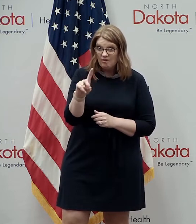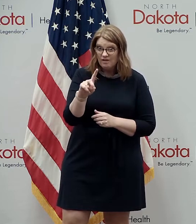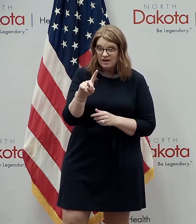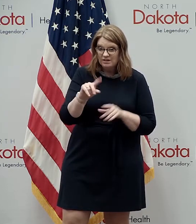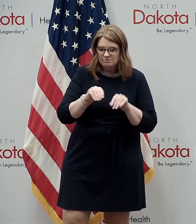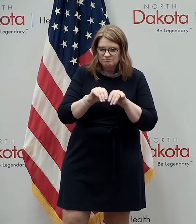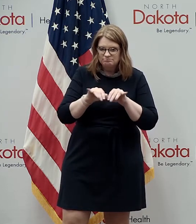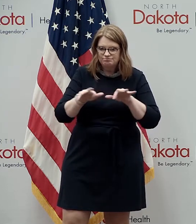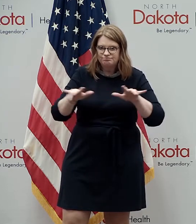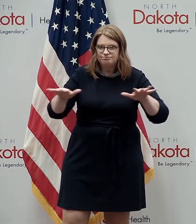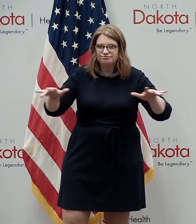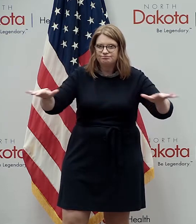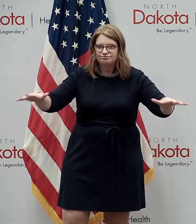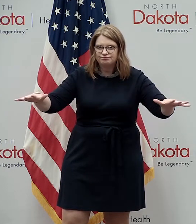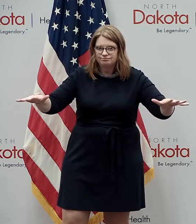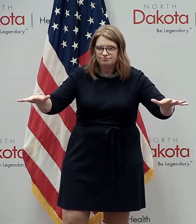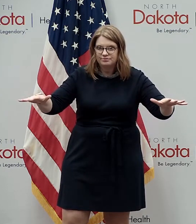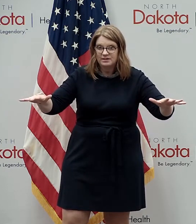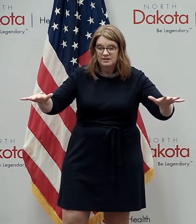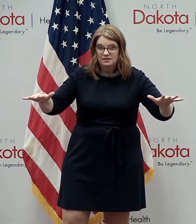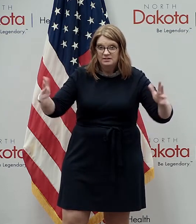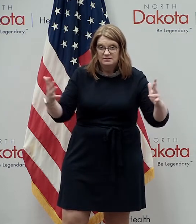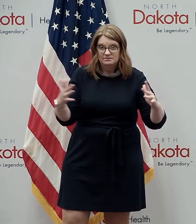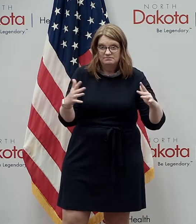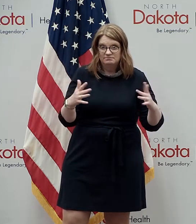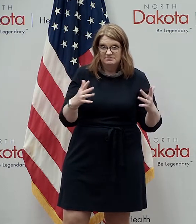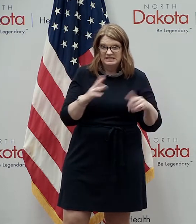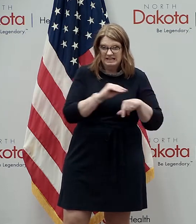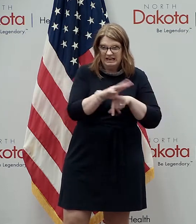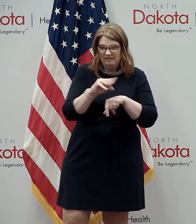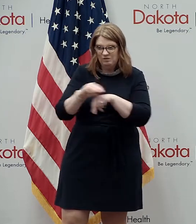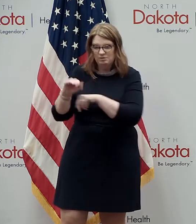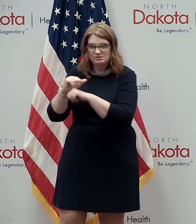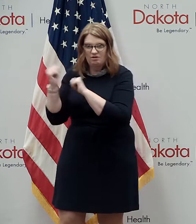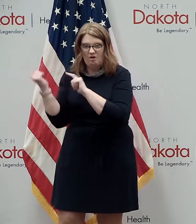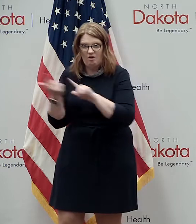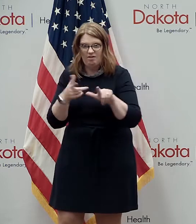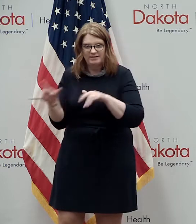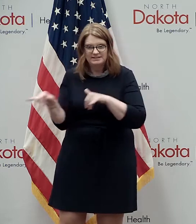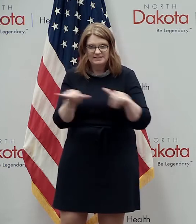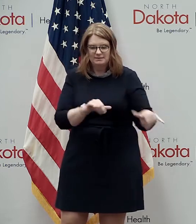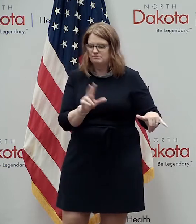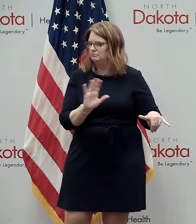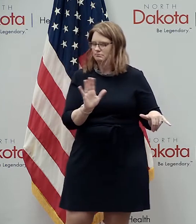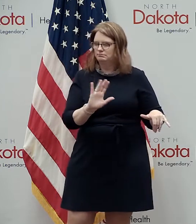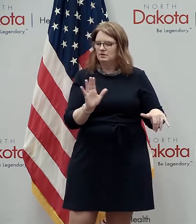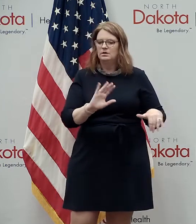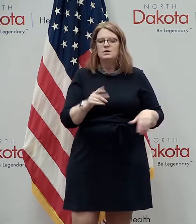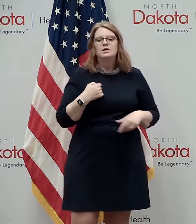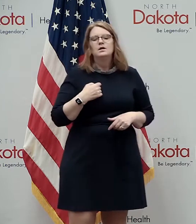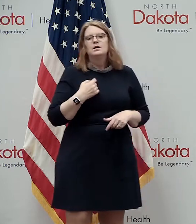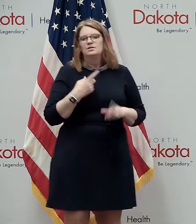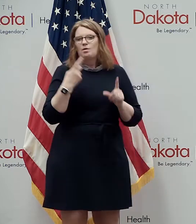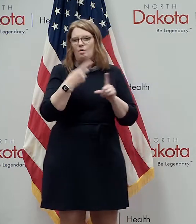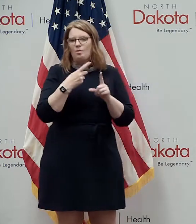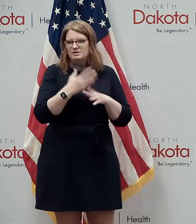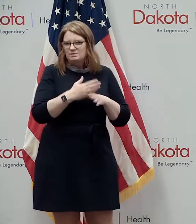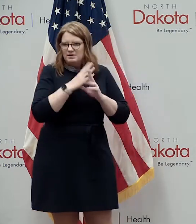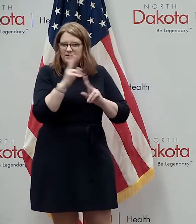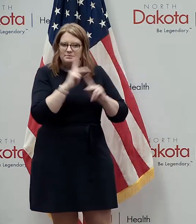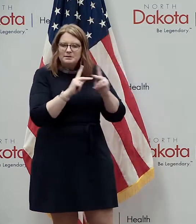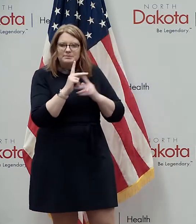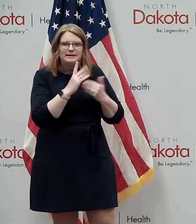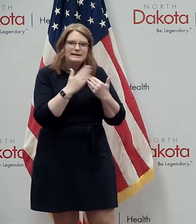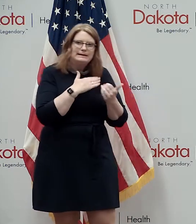unevenly and we'll talk a little bit about that at the opening our goal all along has been to protect the most vulnerable among us and those that are elderly